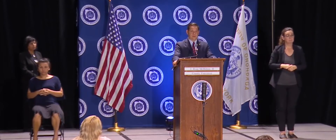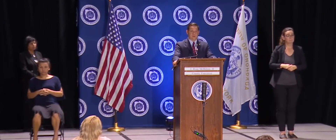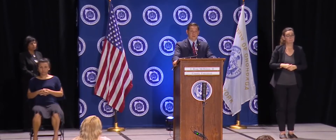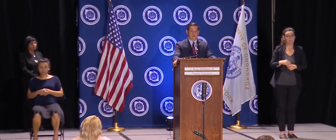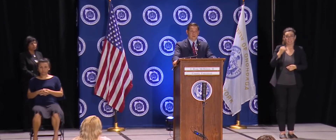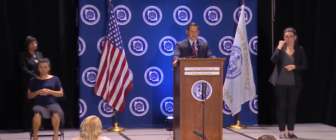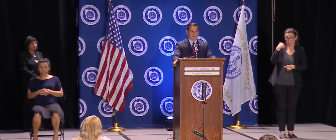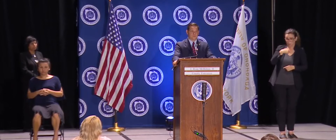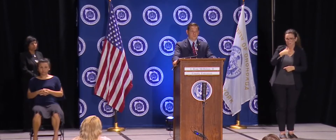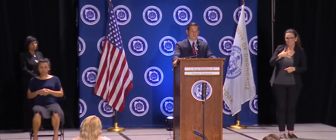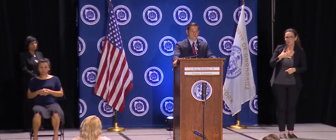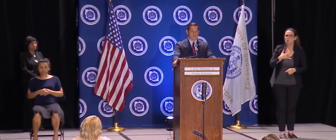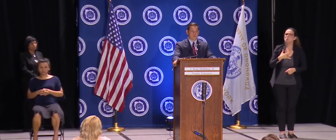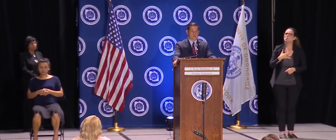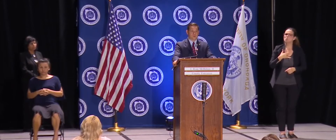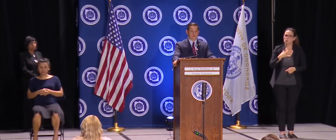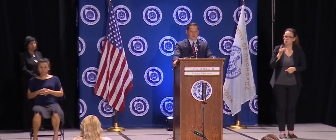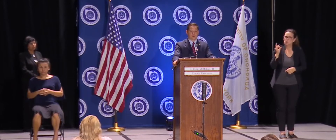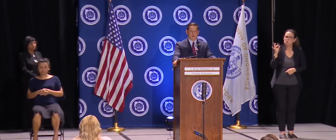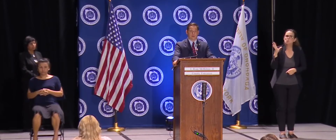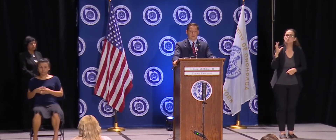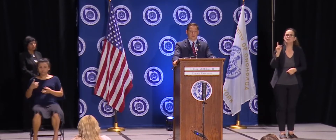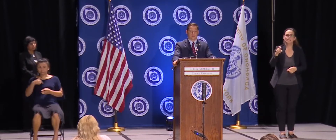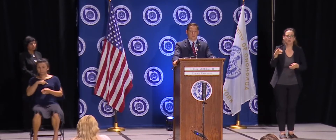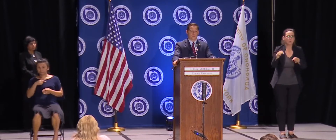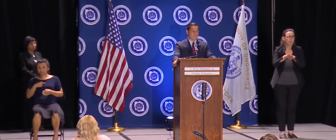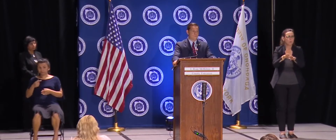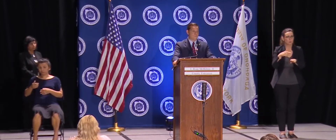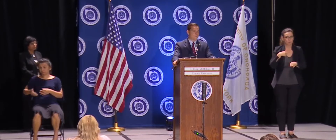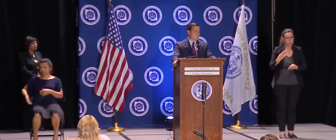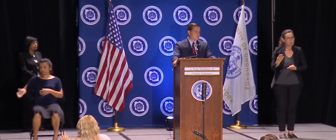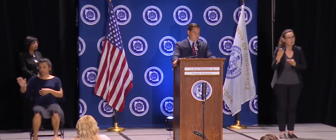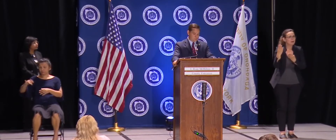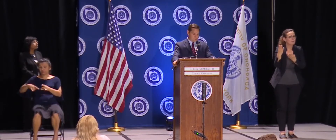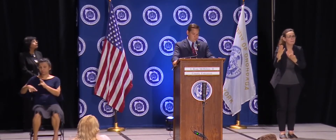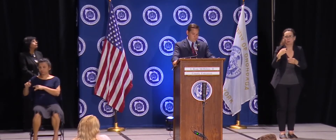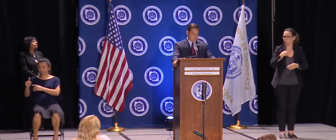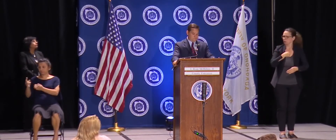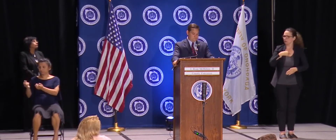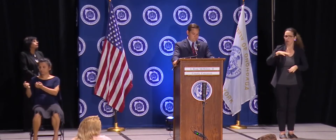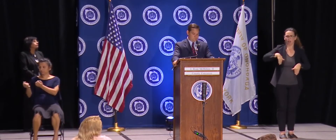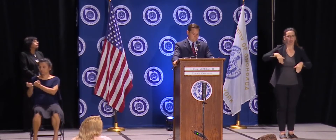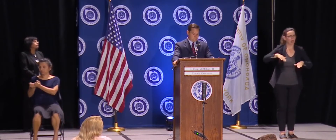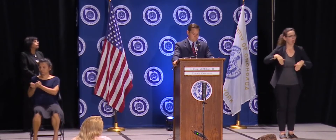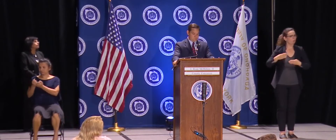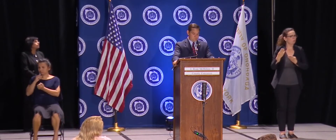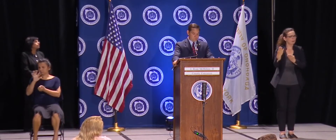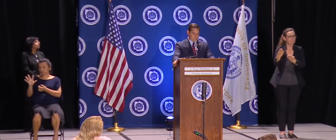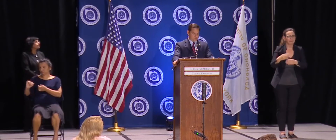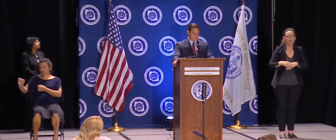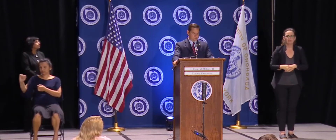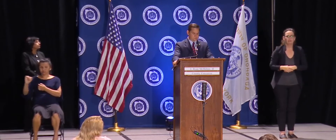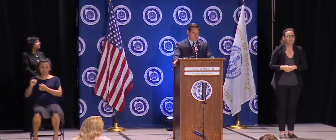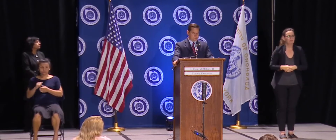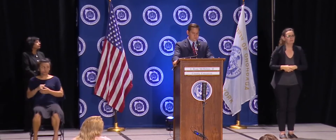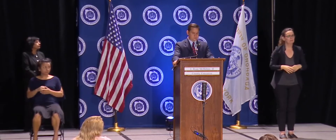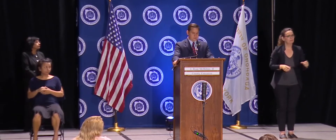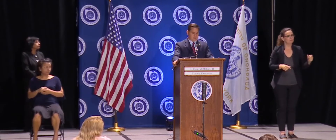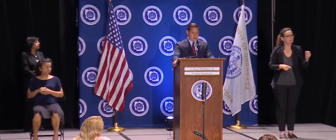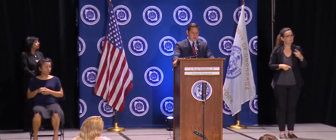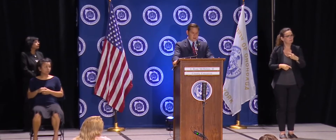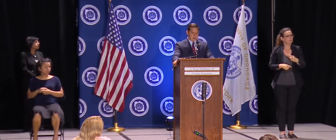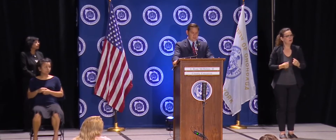But that wasn't something we recommended. How many high school kids did you get Friday for